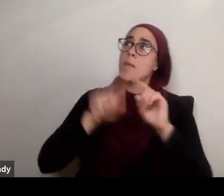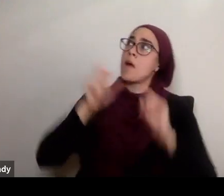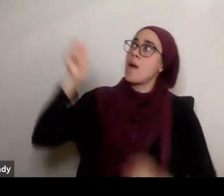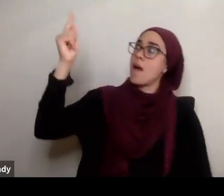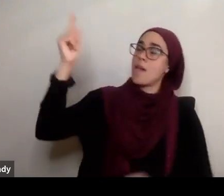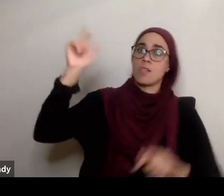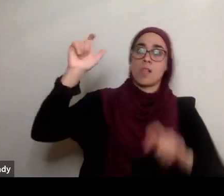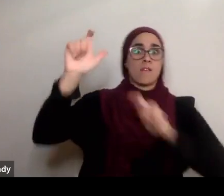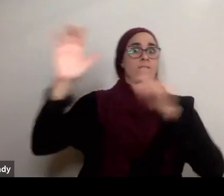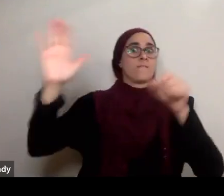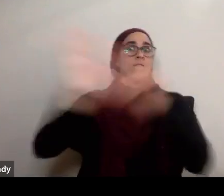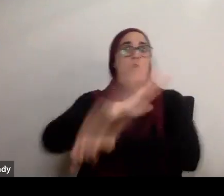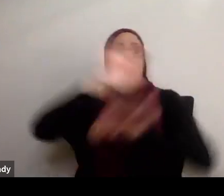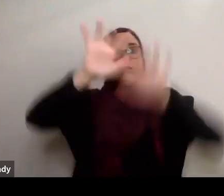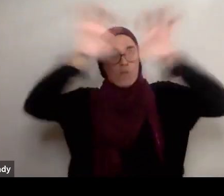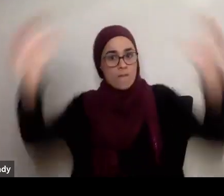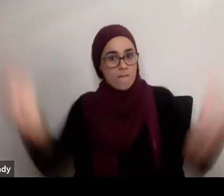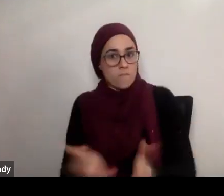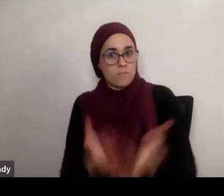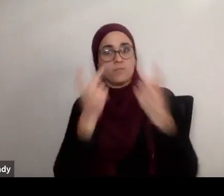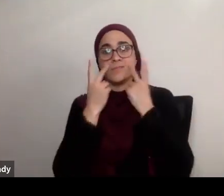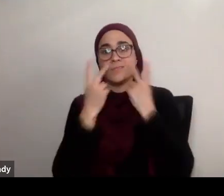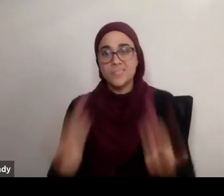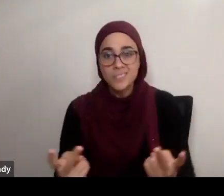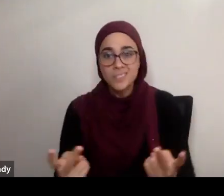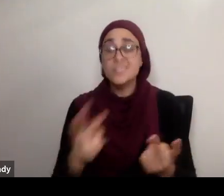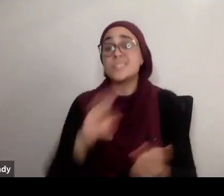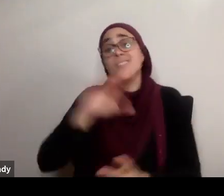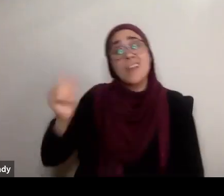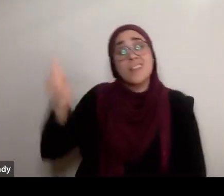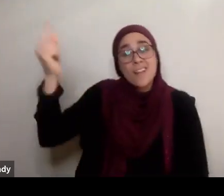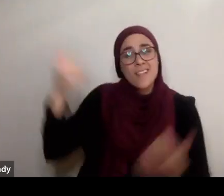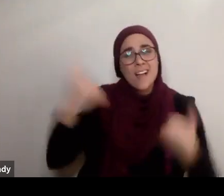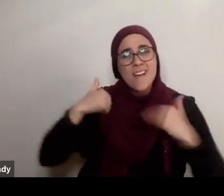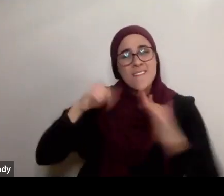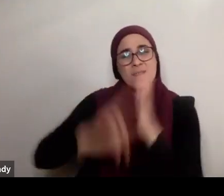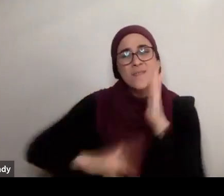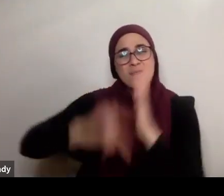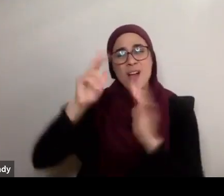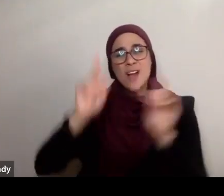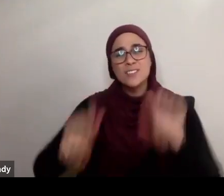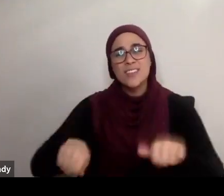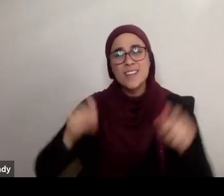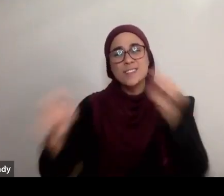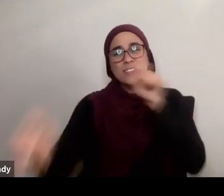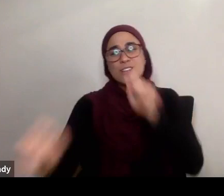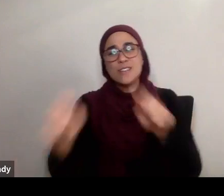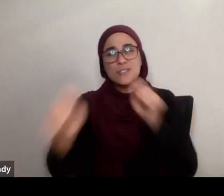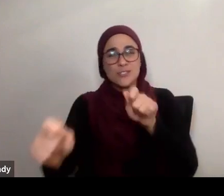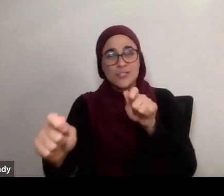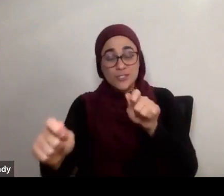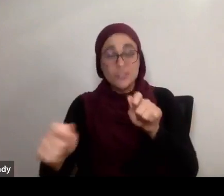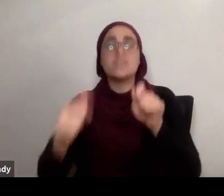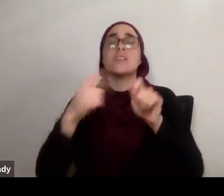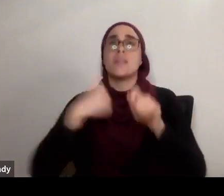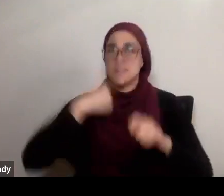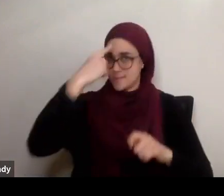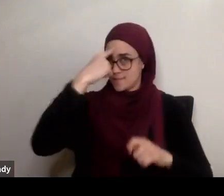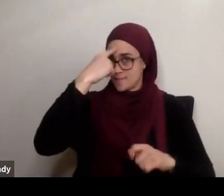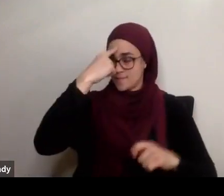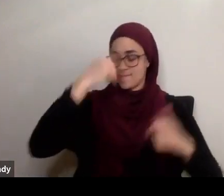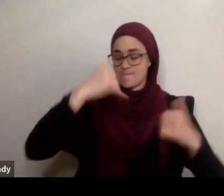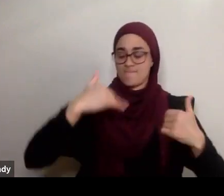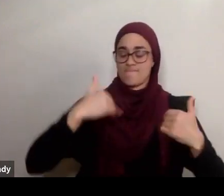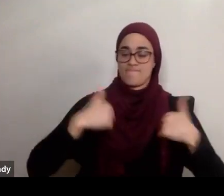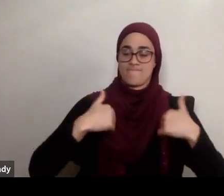that limitation that I have, but Allah subhanahu wa'ala is void of any limitations, far away from any limitations, far away from any